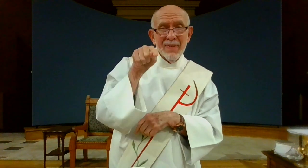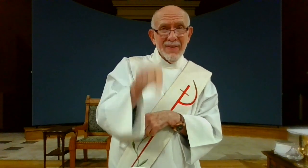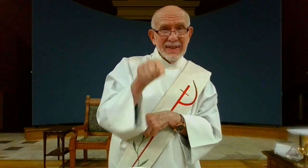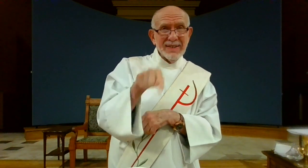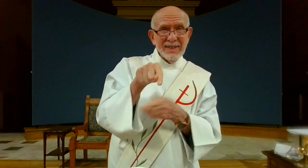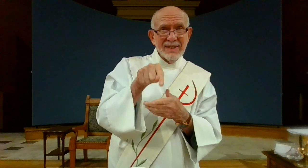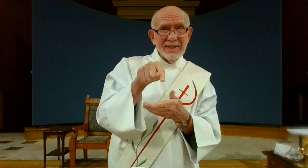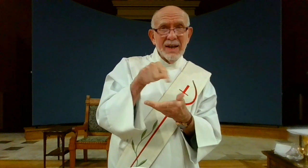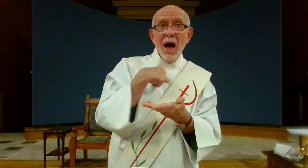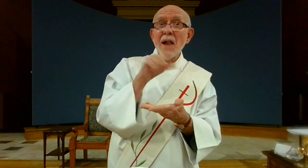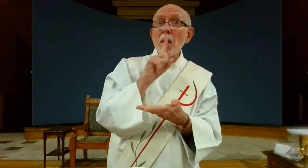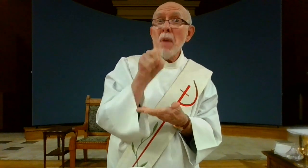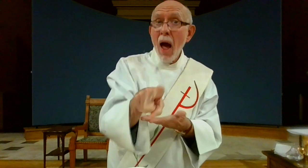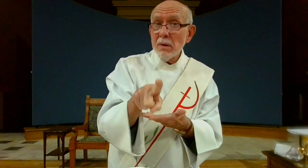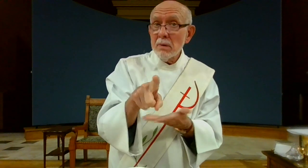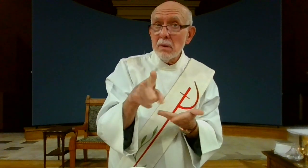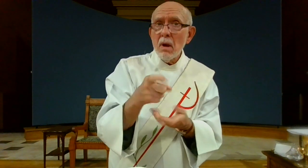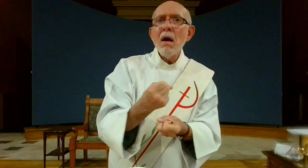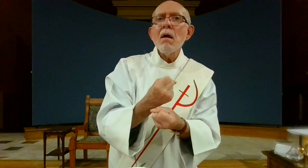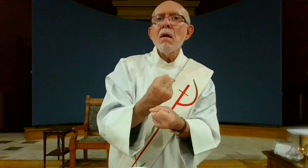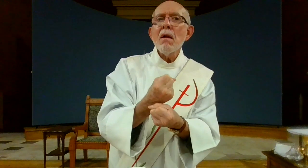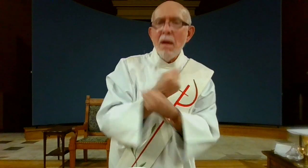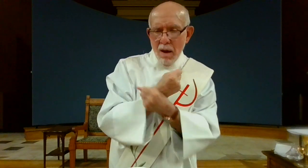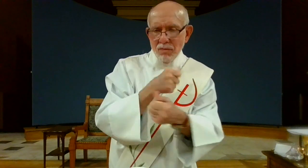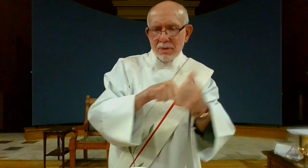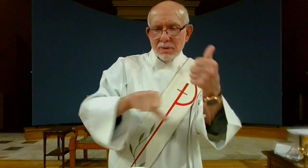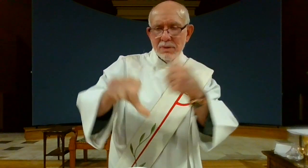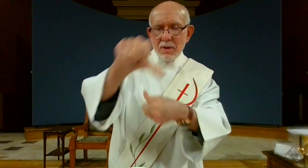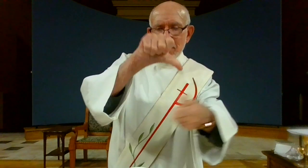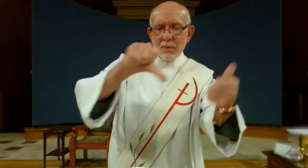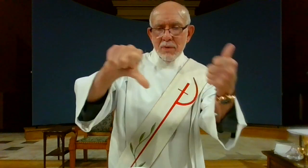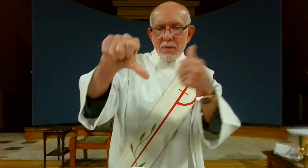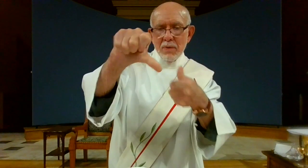This I command you love one another.